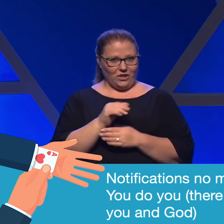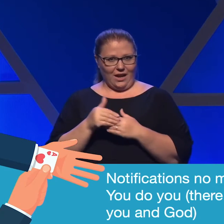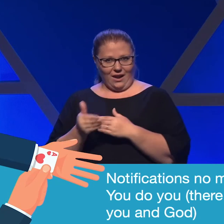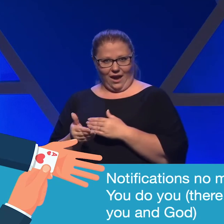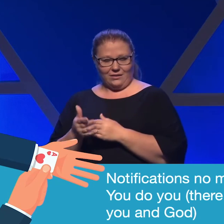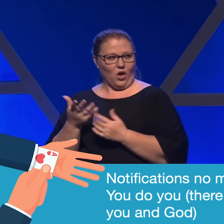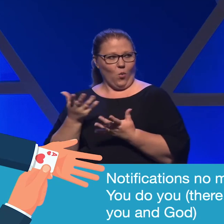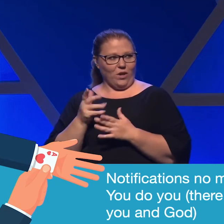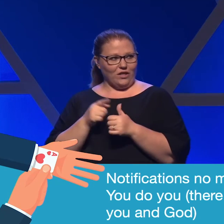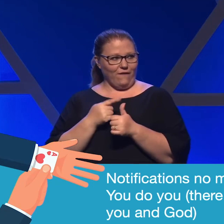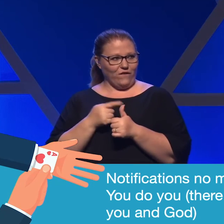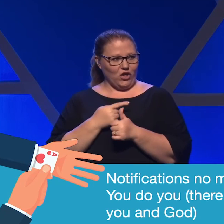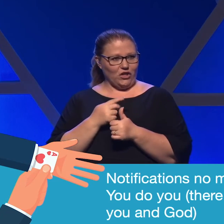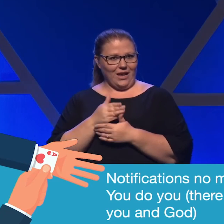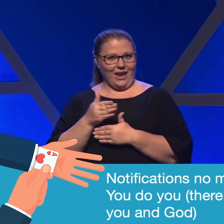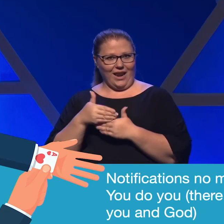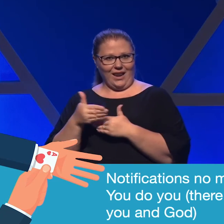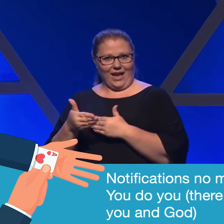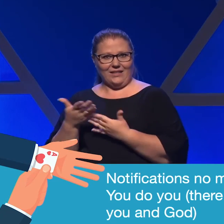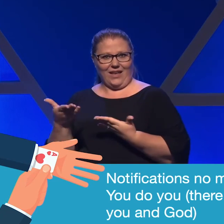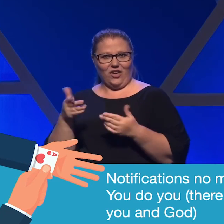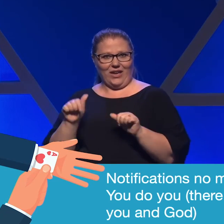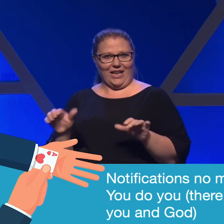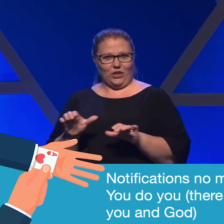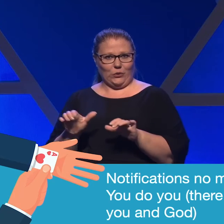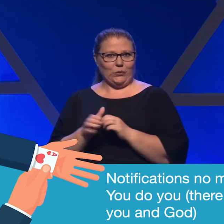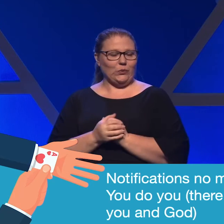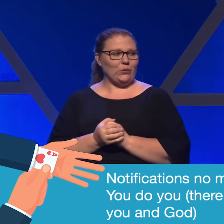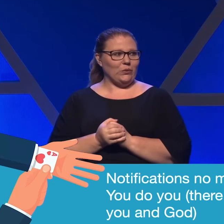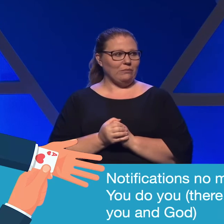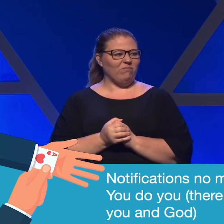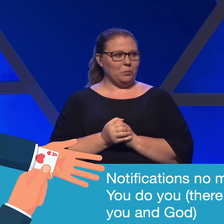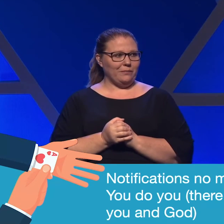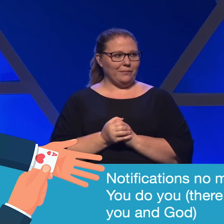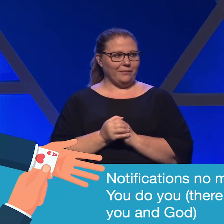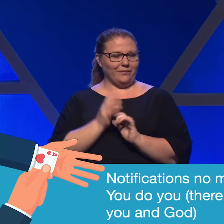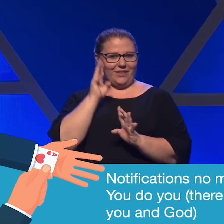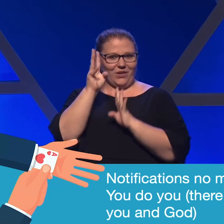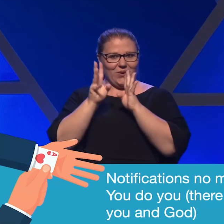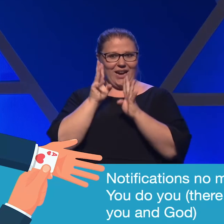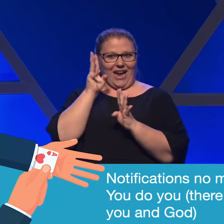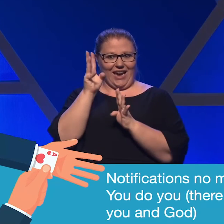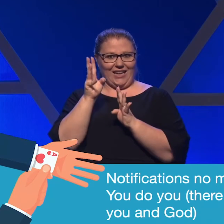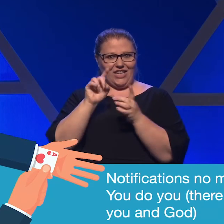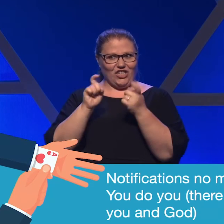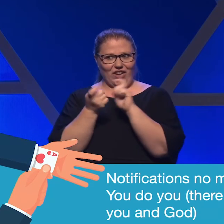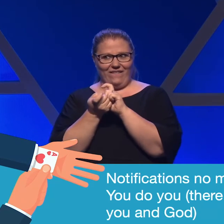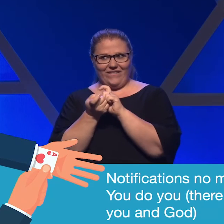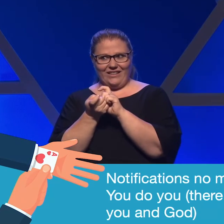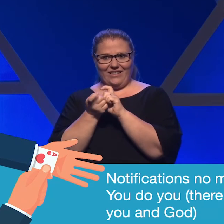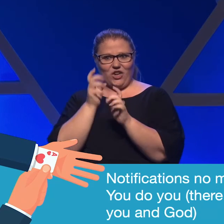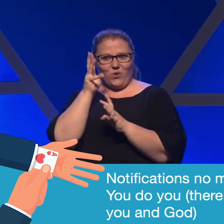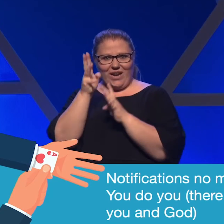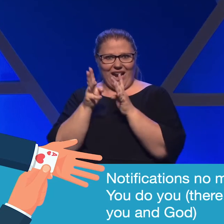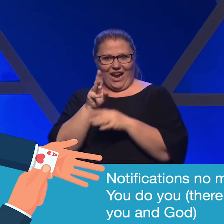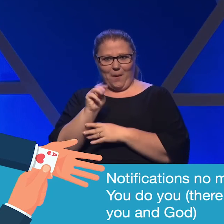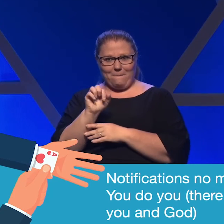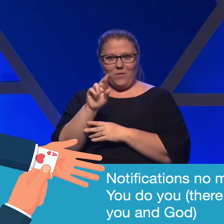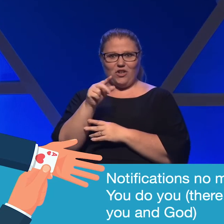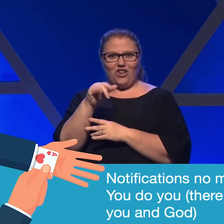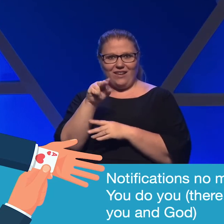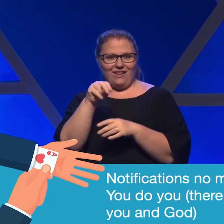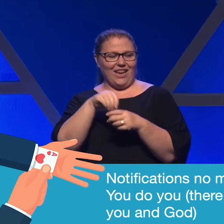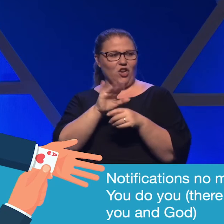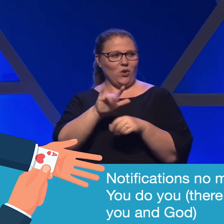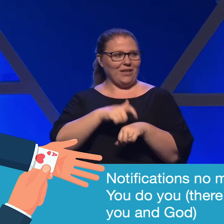What's the first next thing you can do to create a shift, create a margin in your